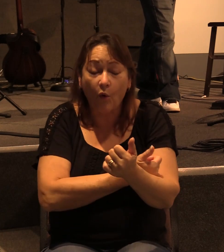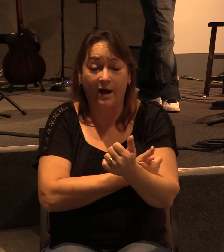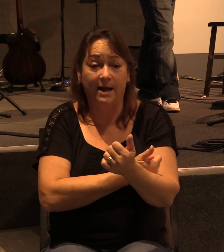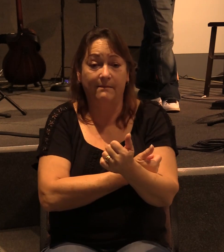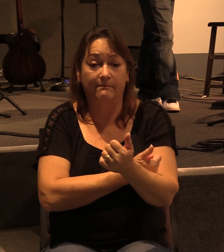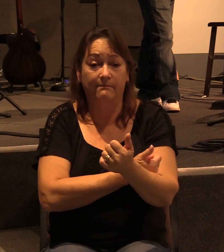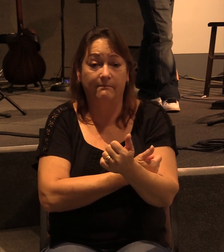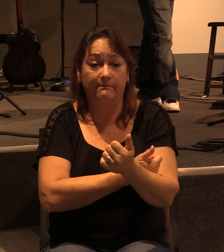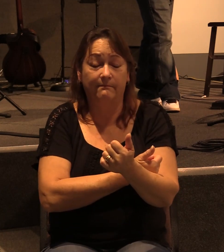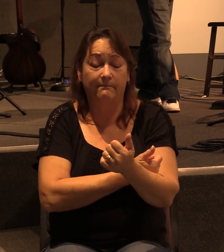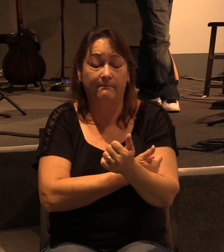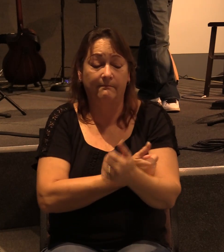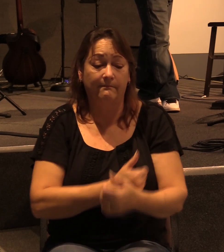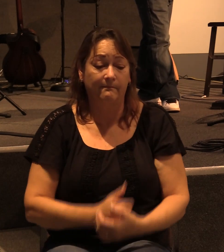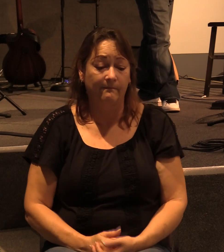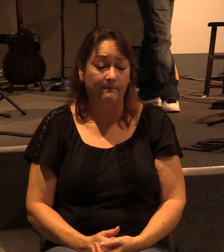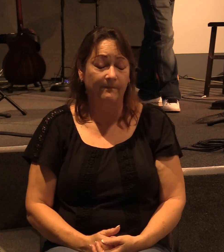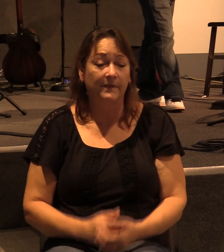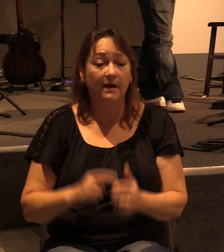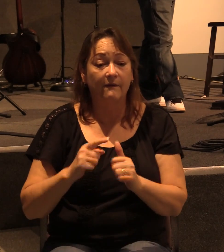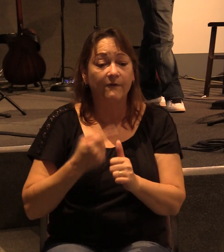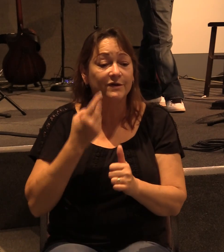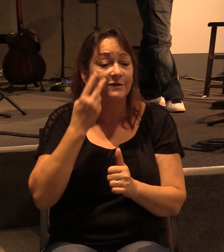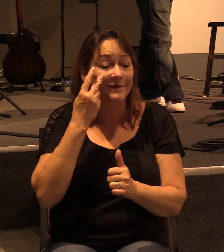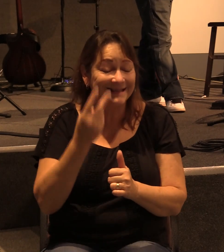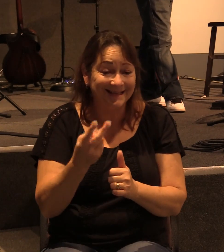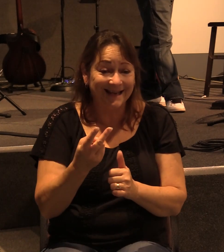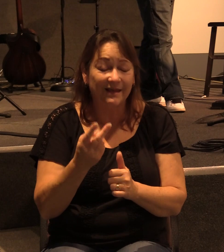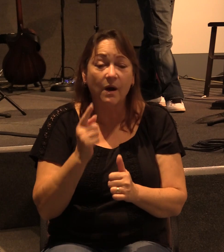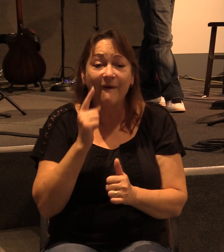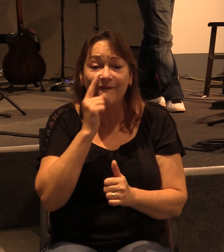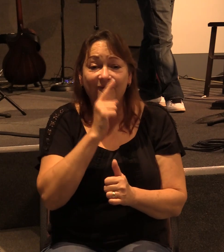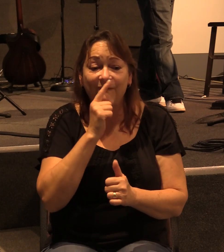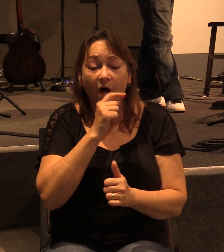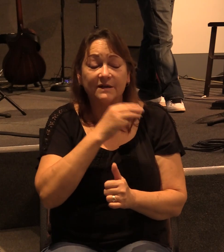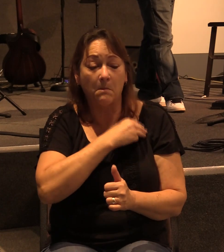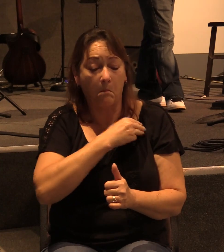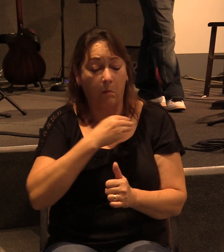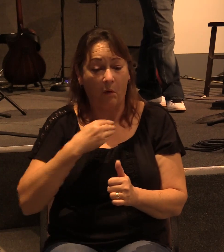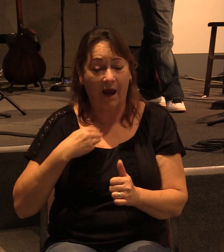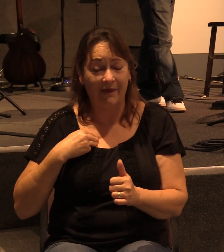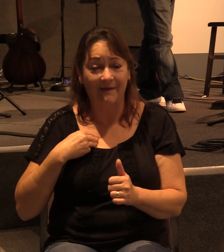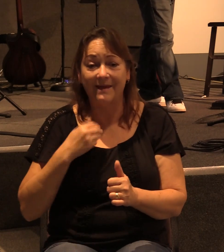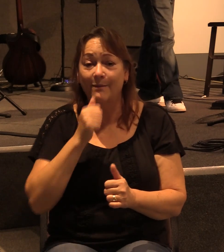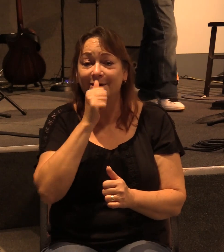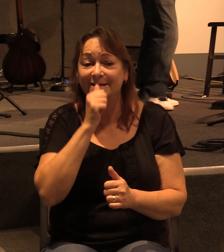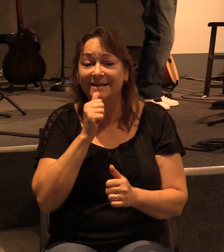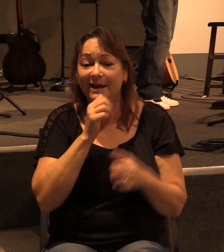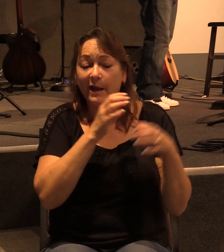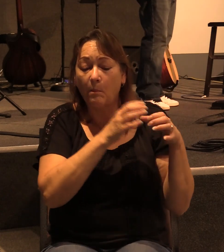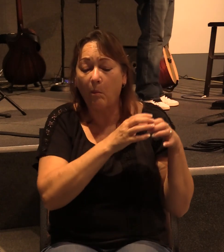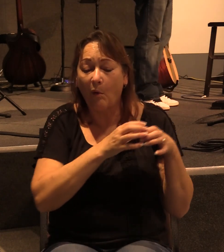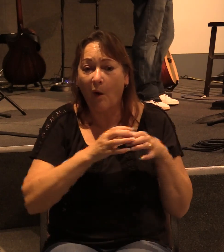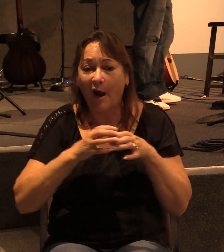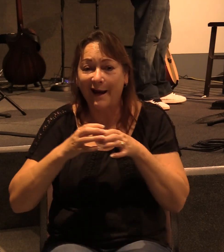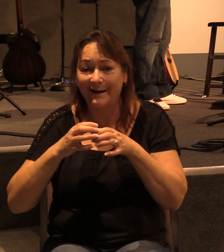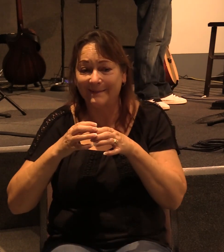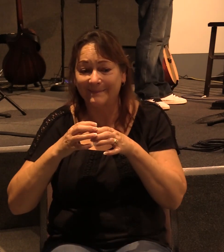shared. First, we see that they are false brethren who were secretly brought in.